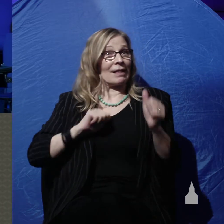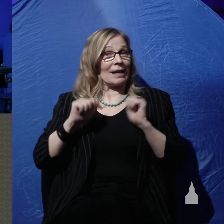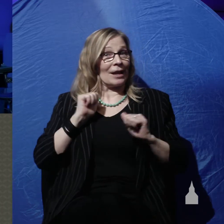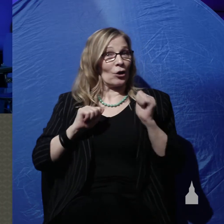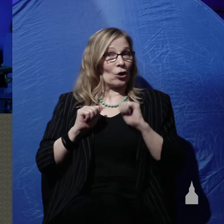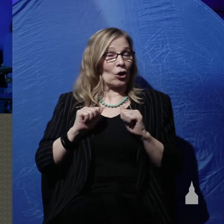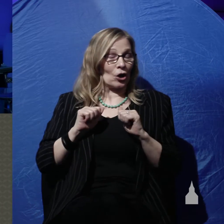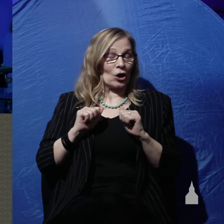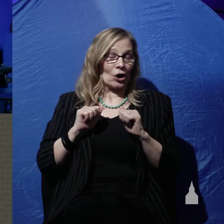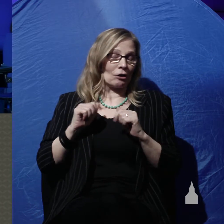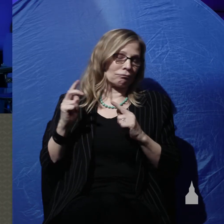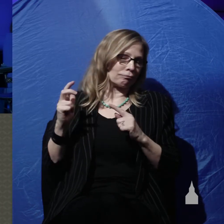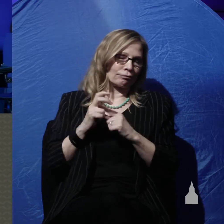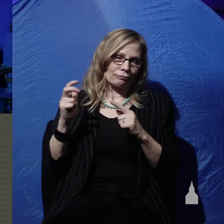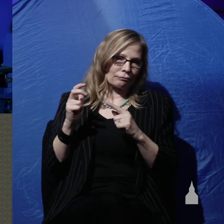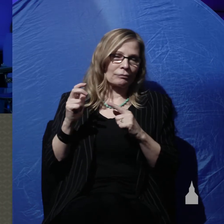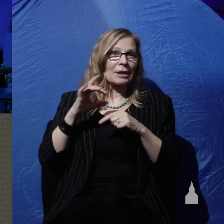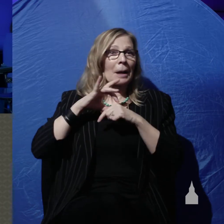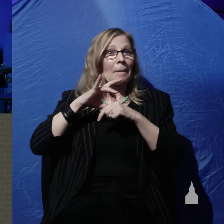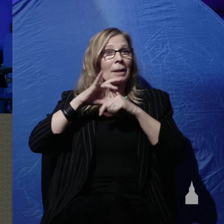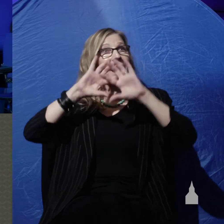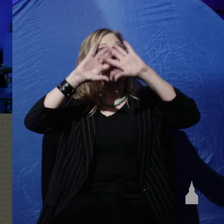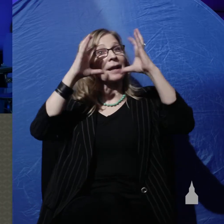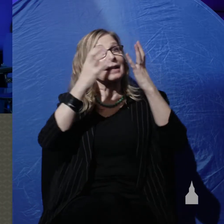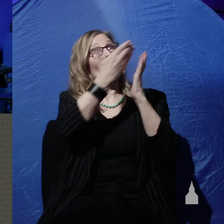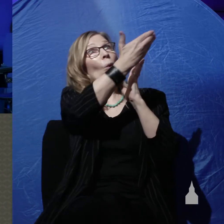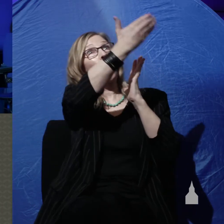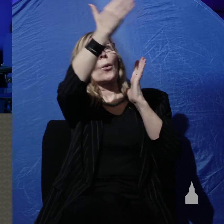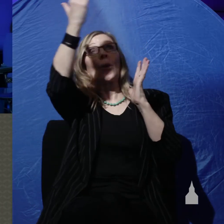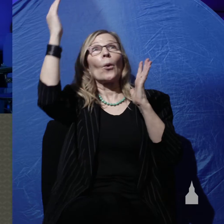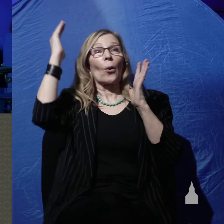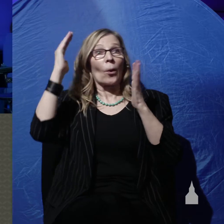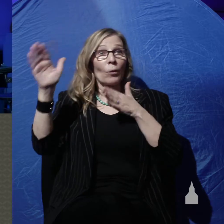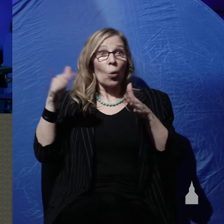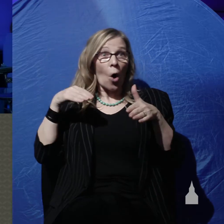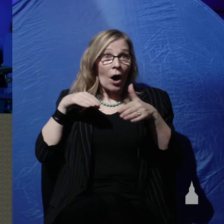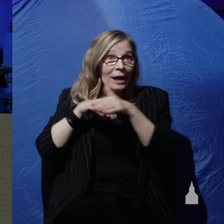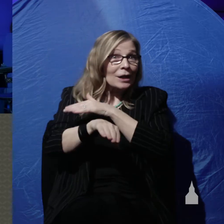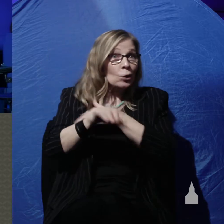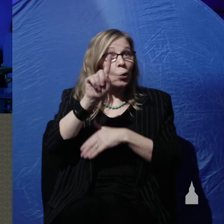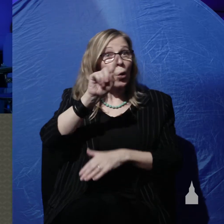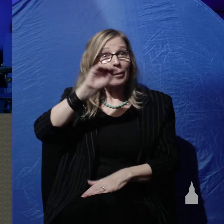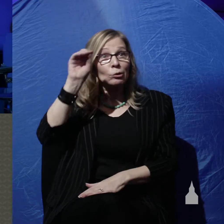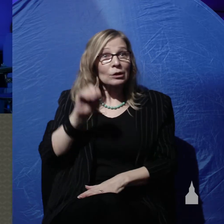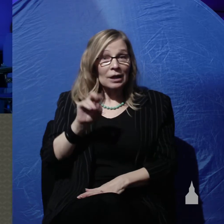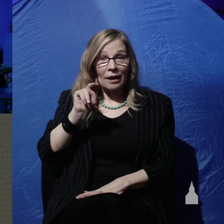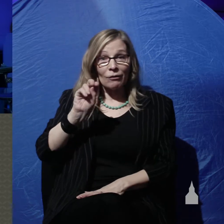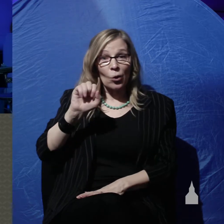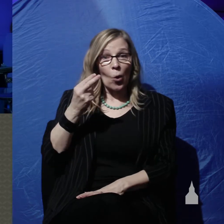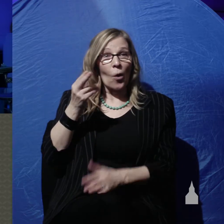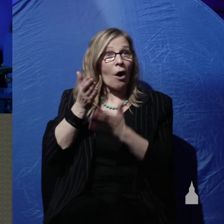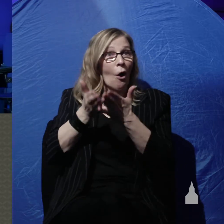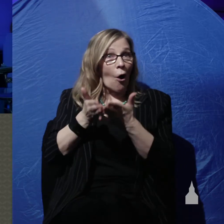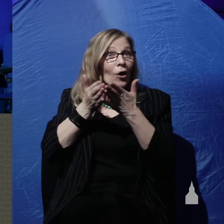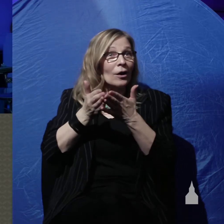state-of-the-art planetarium. You can walk into 1% of Noah's ark and built to scale.